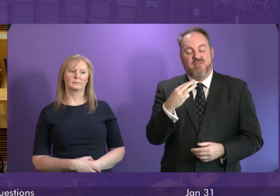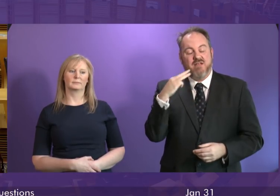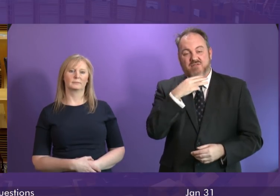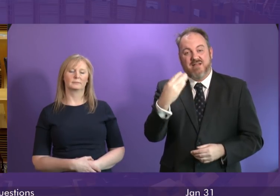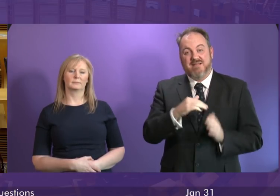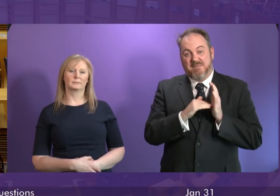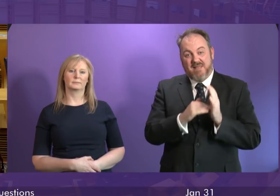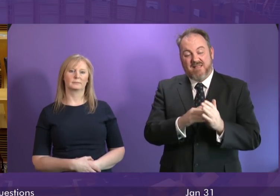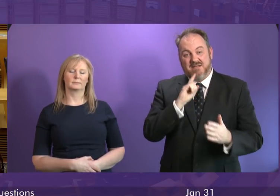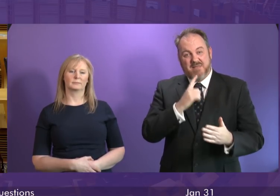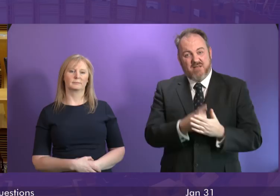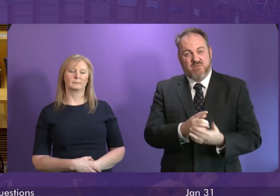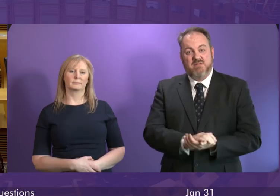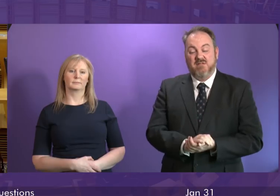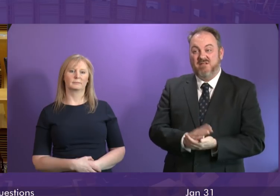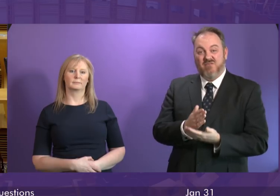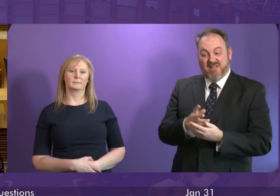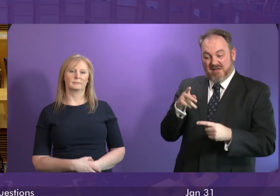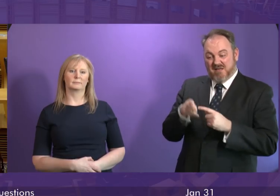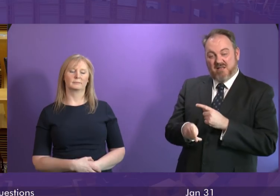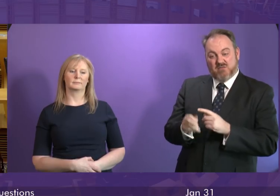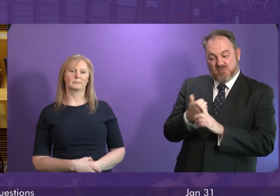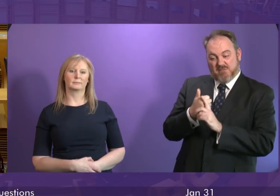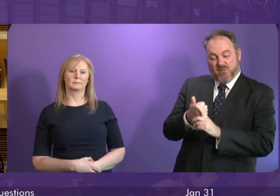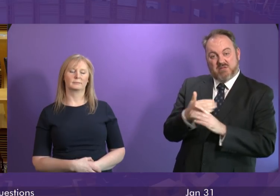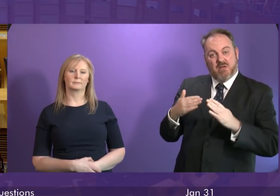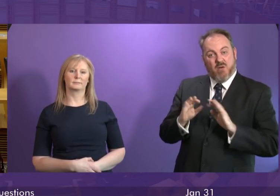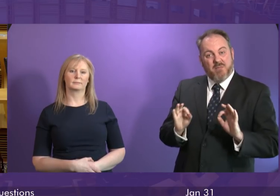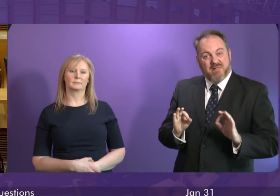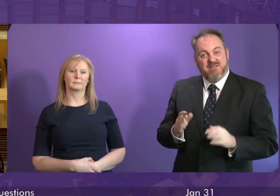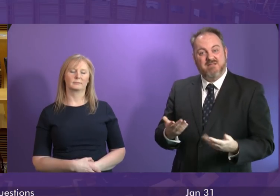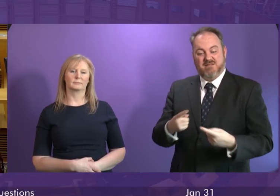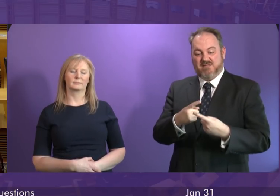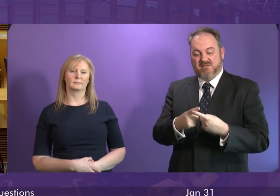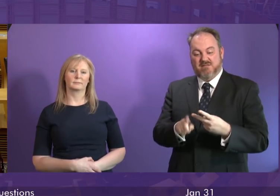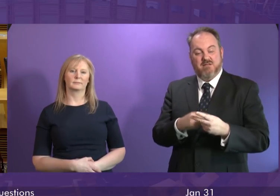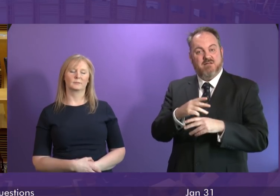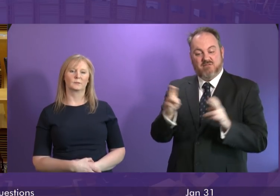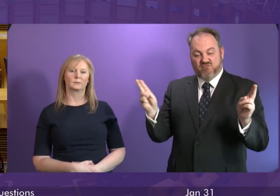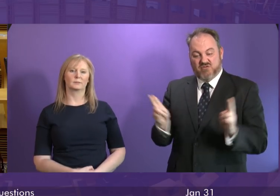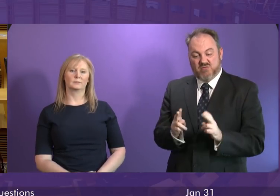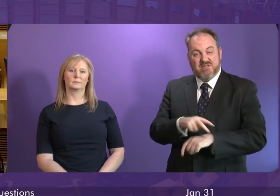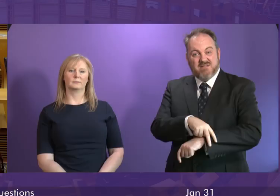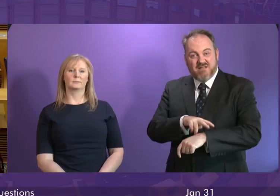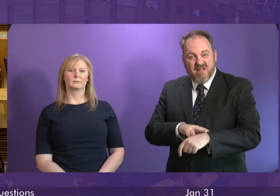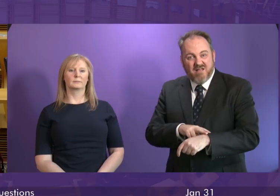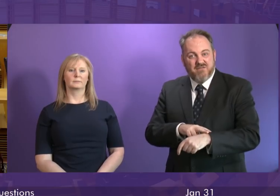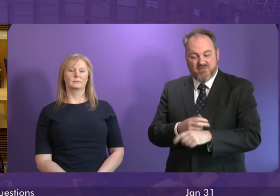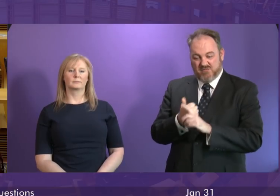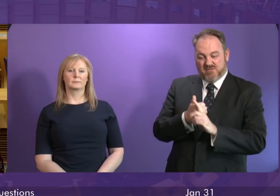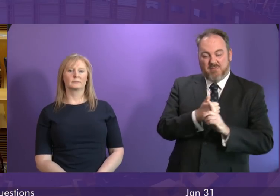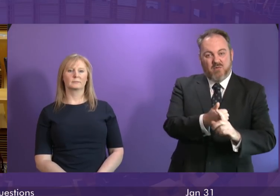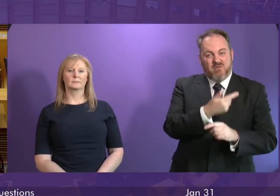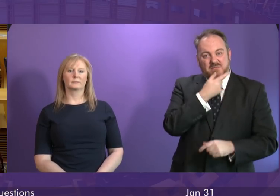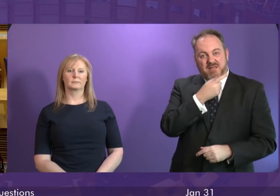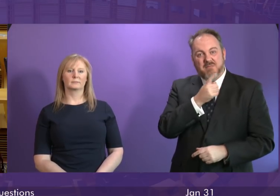to housing and homelessness support services and cuts in the number of staff to deliver them As